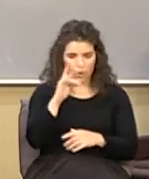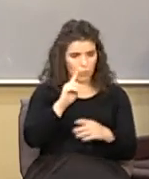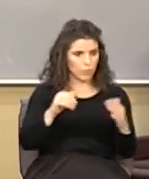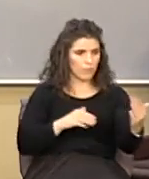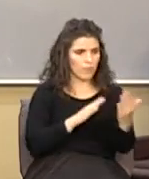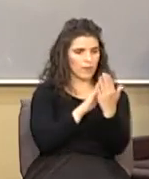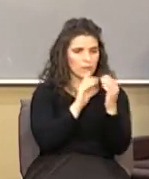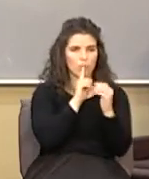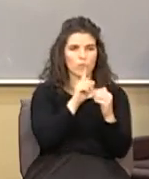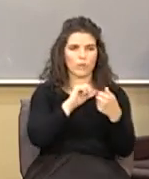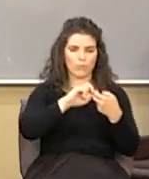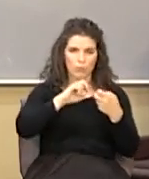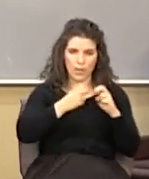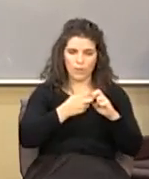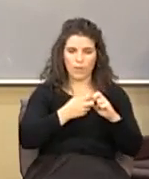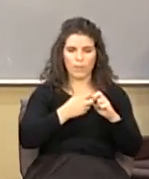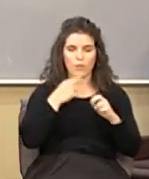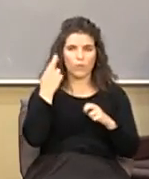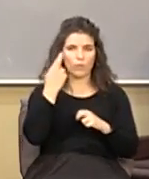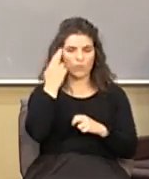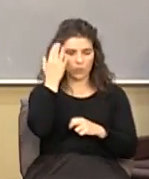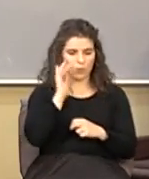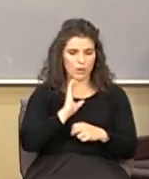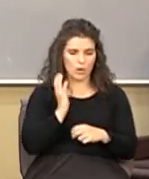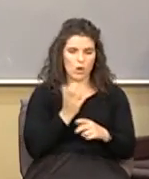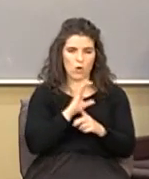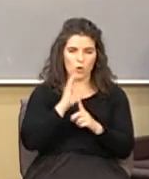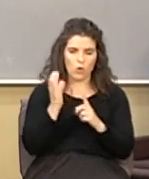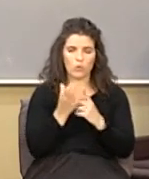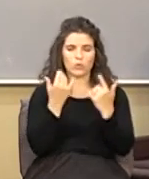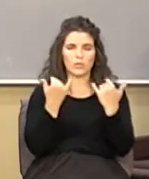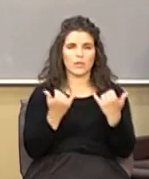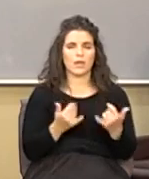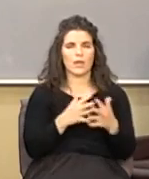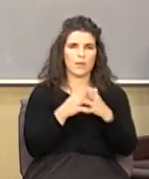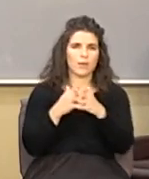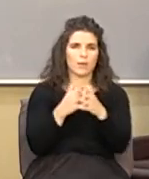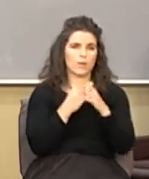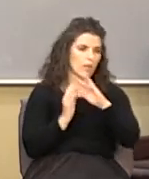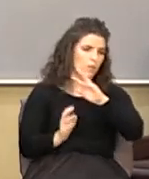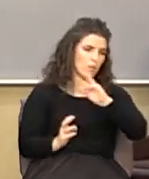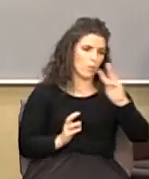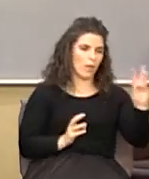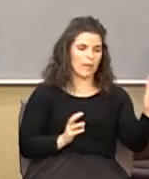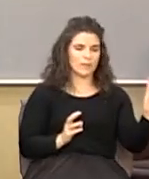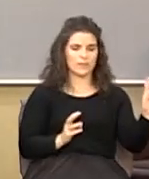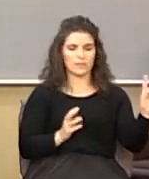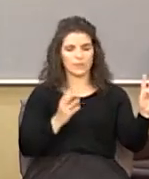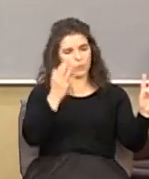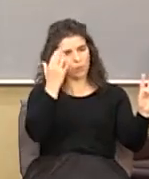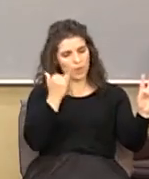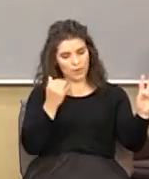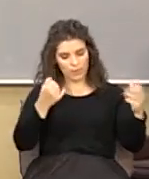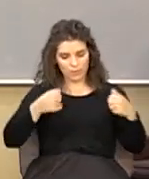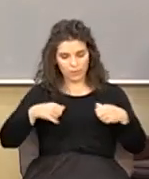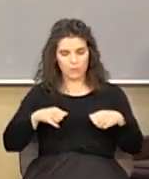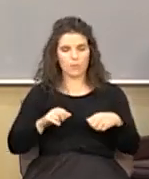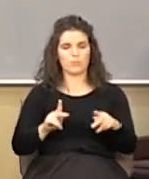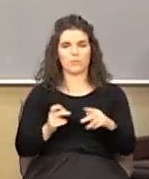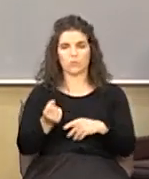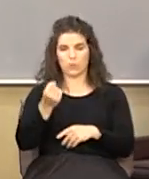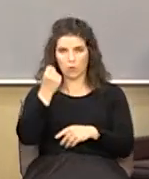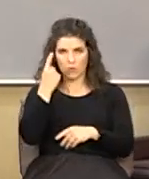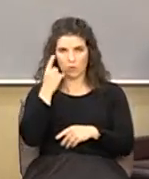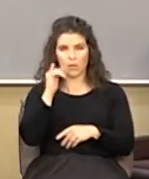real problems and the reason our culture today in America and in the West is the way it is is because when the opportunity to